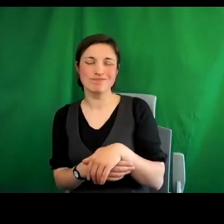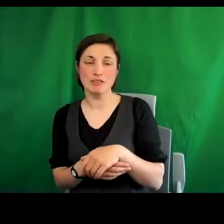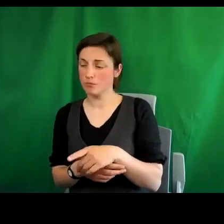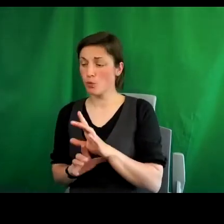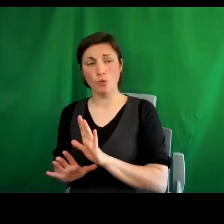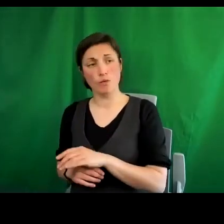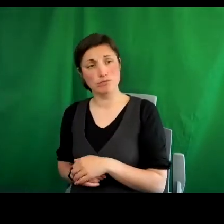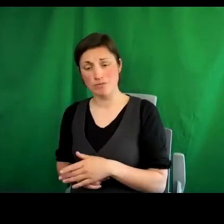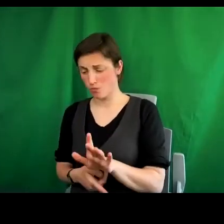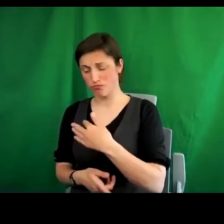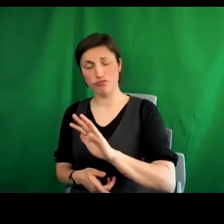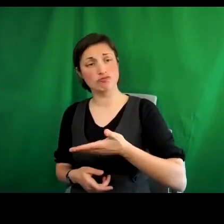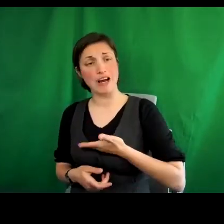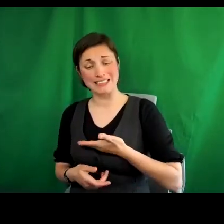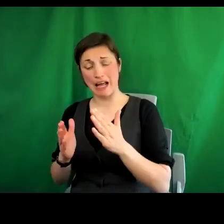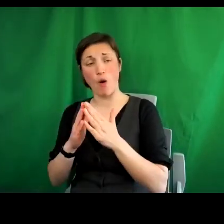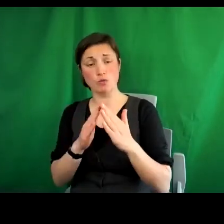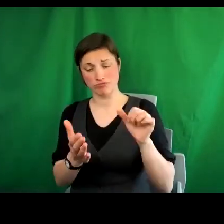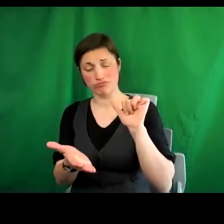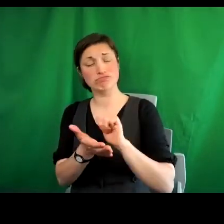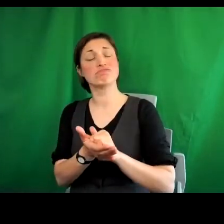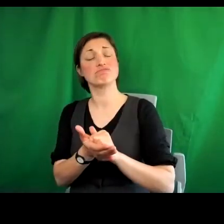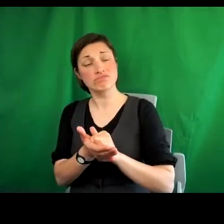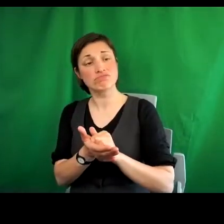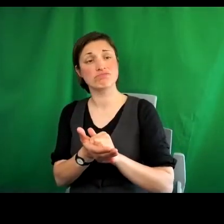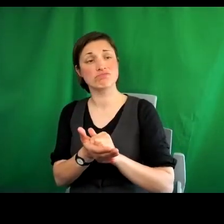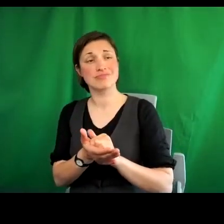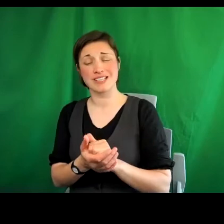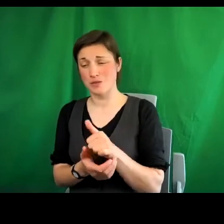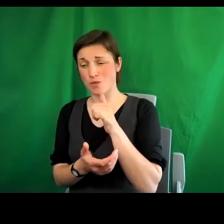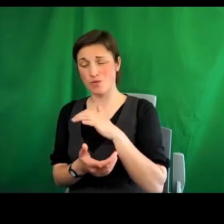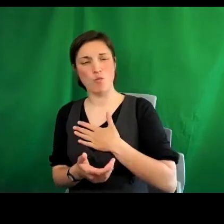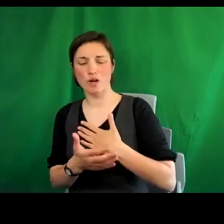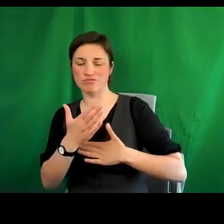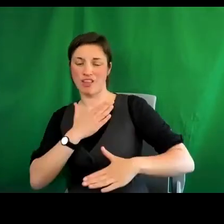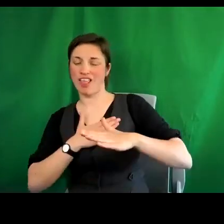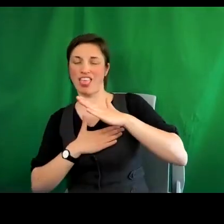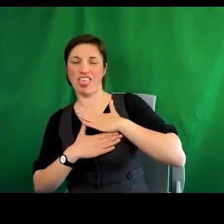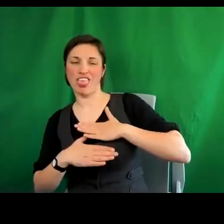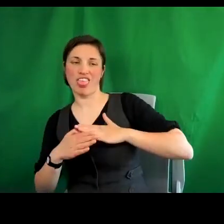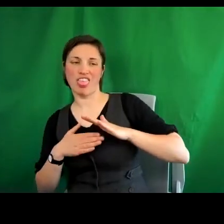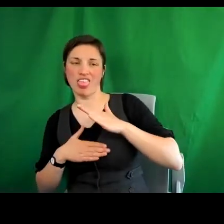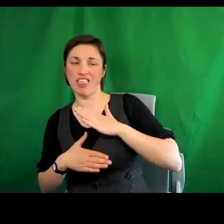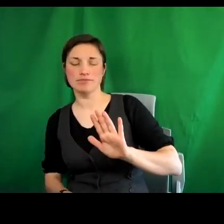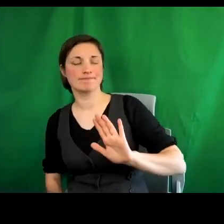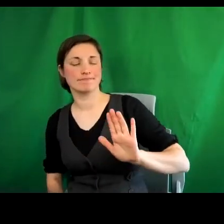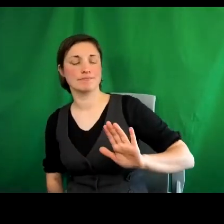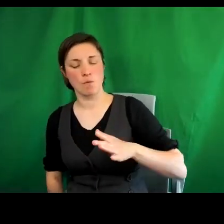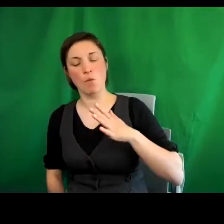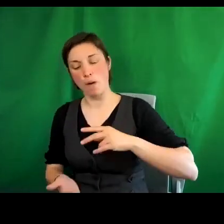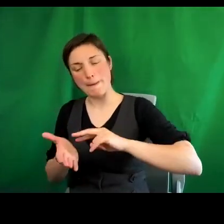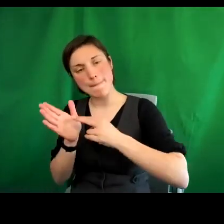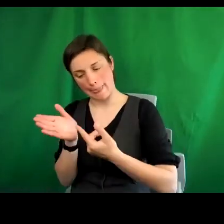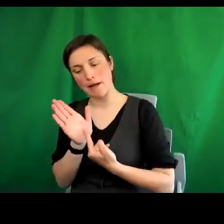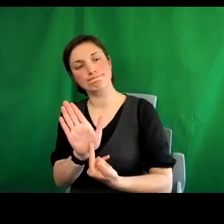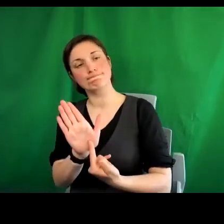right to adequate housing. We know that's not going to be a panacea that will be delivered overnight. But we want a plan that